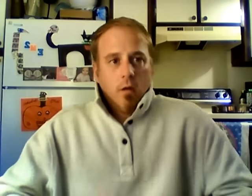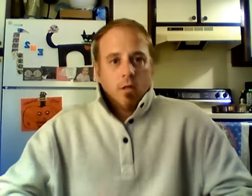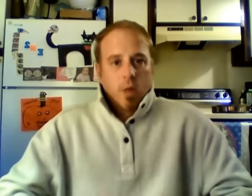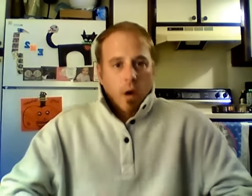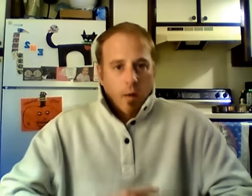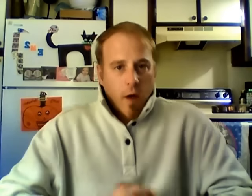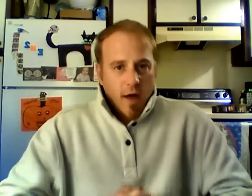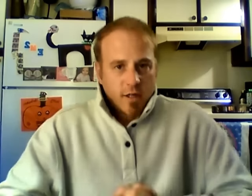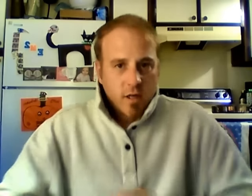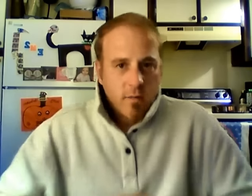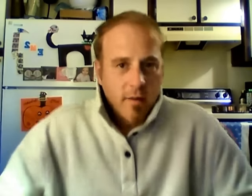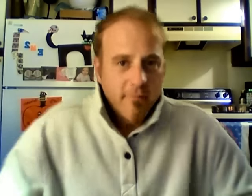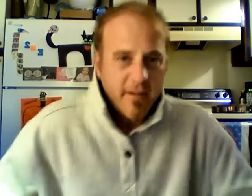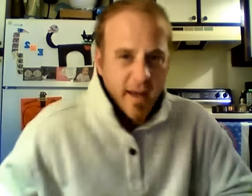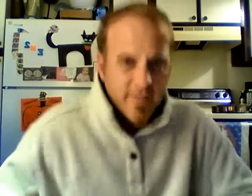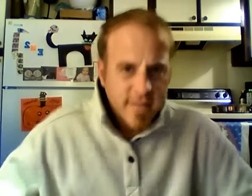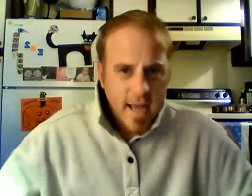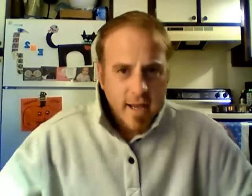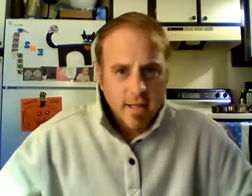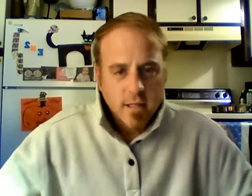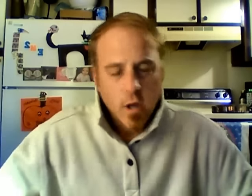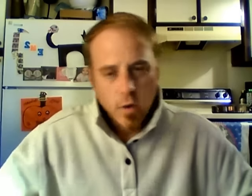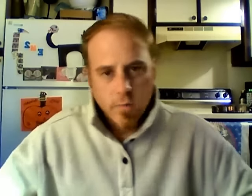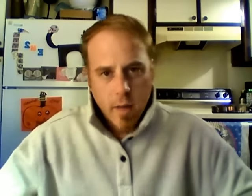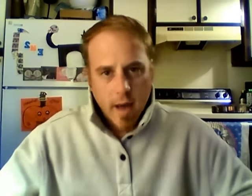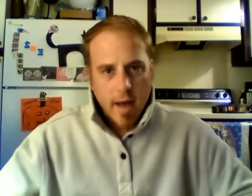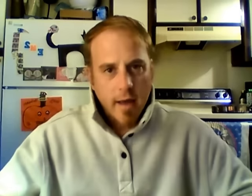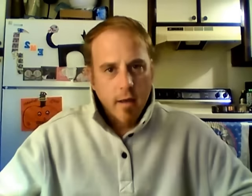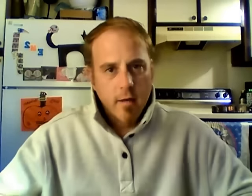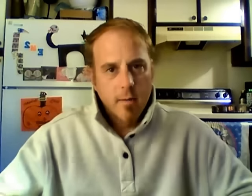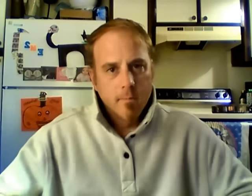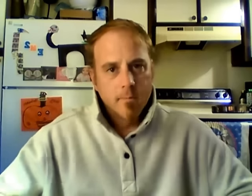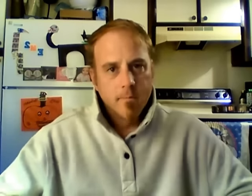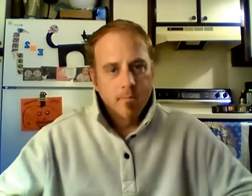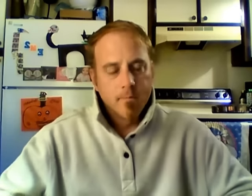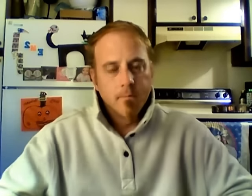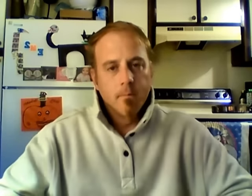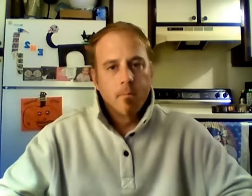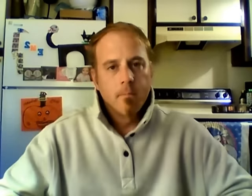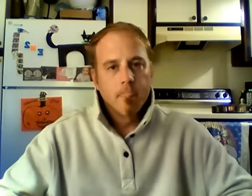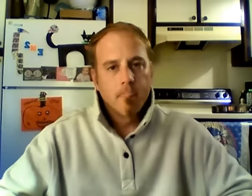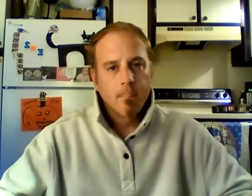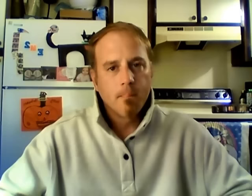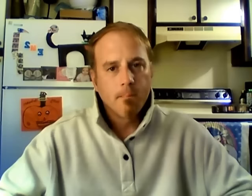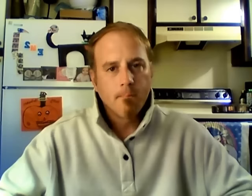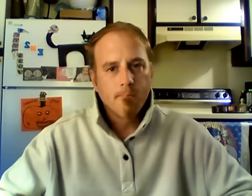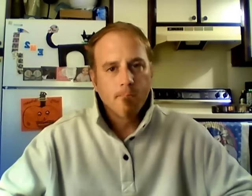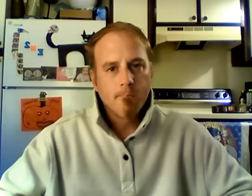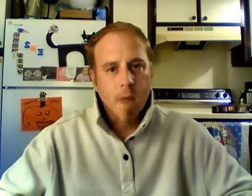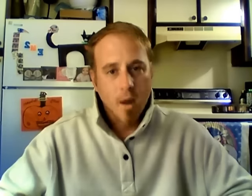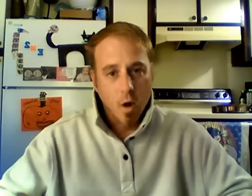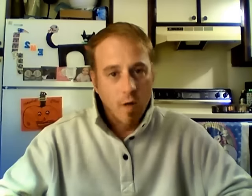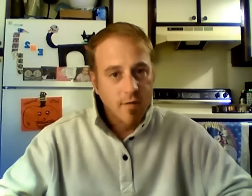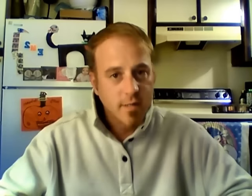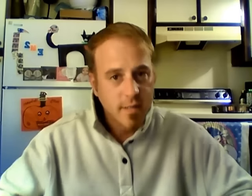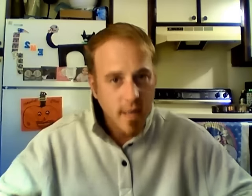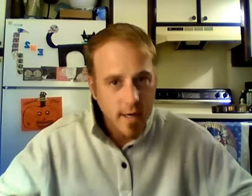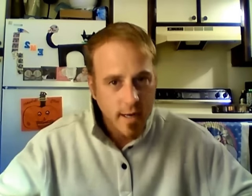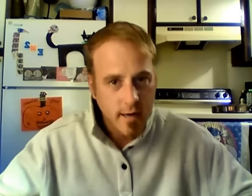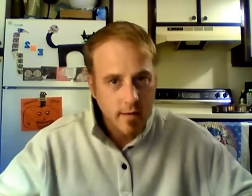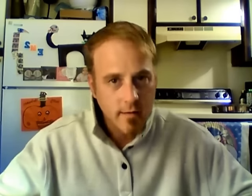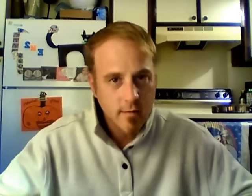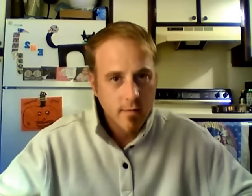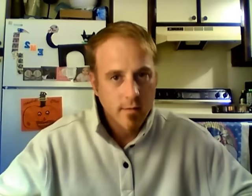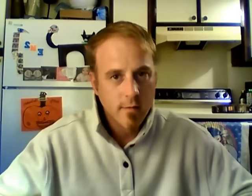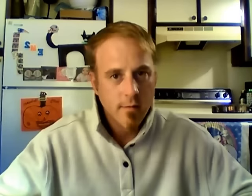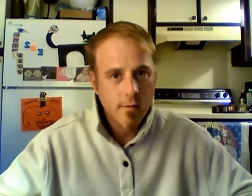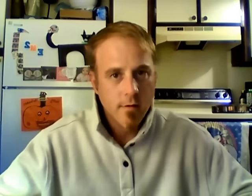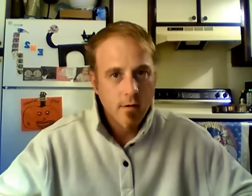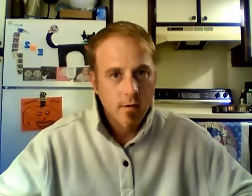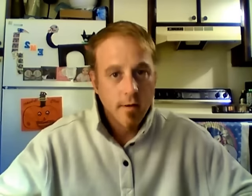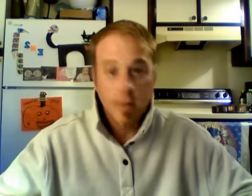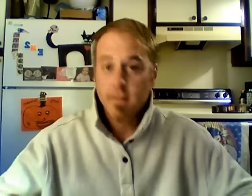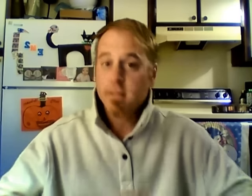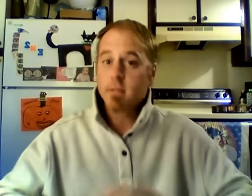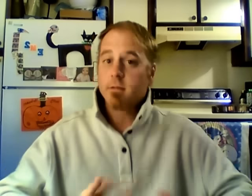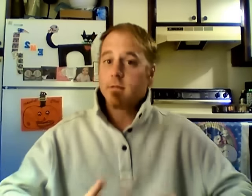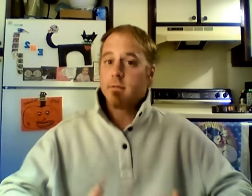So I watch, about five seconds goes by and all of a sudden, now this is,